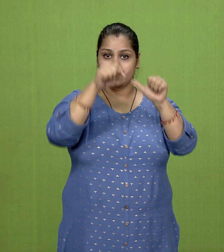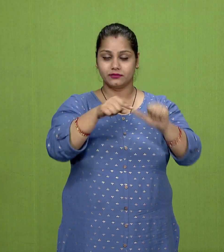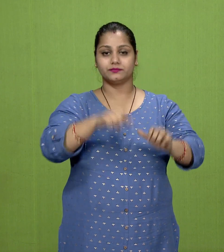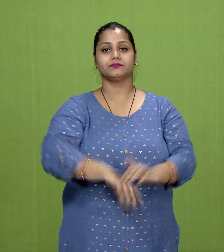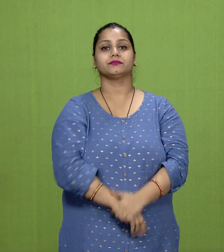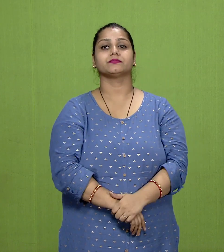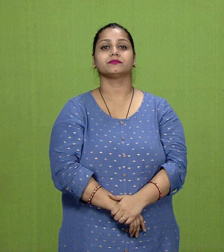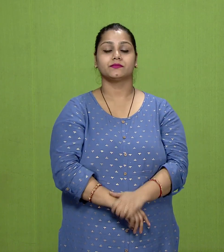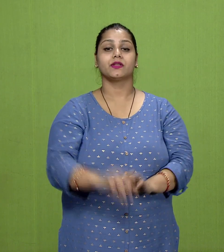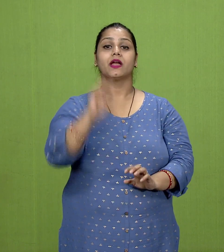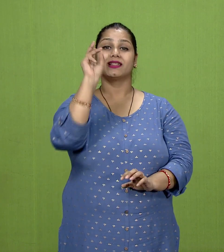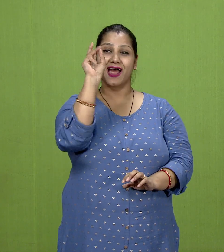Right conduct.